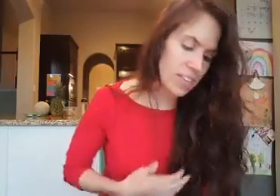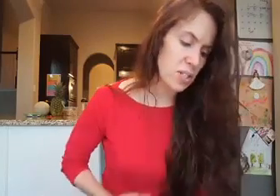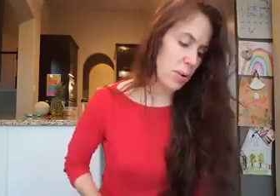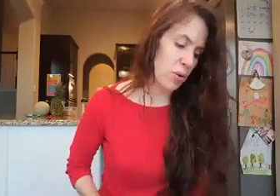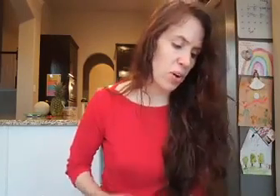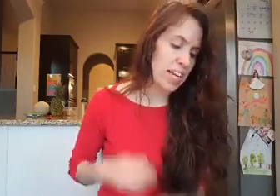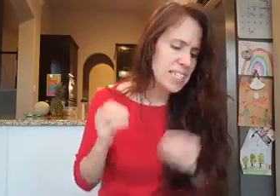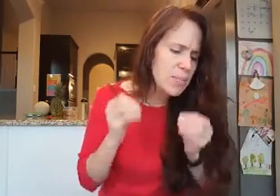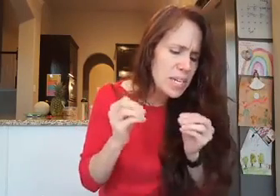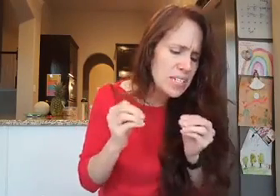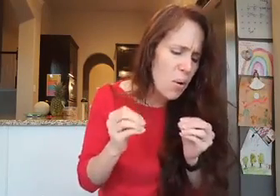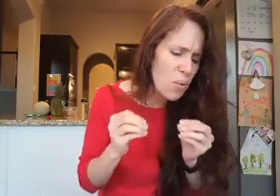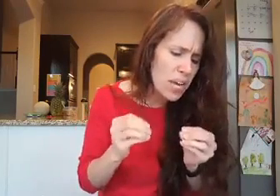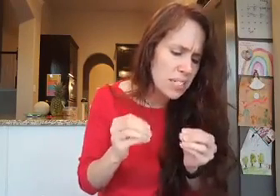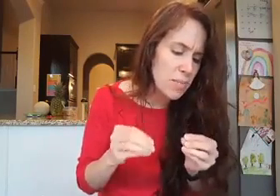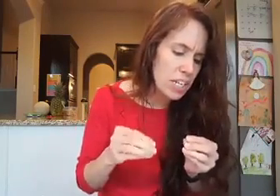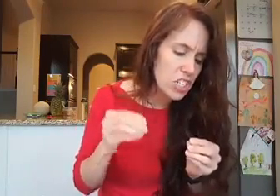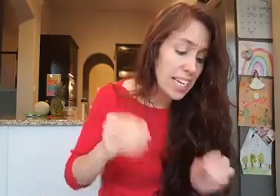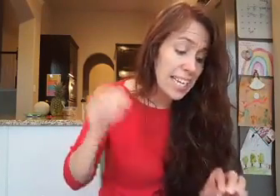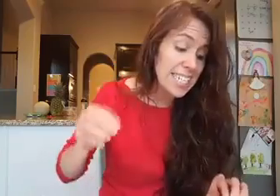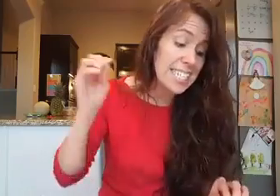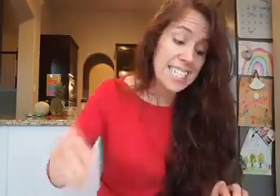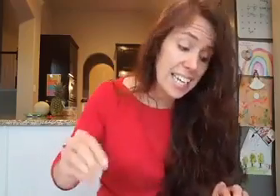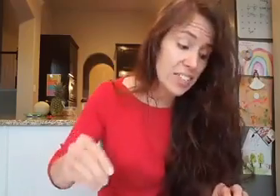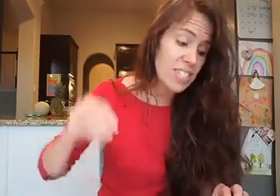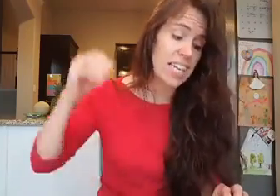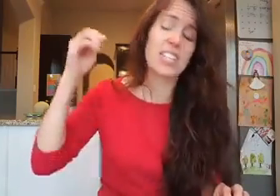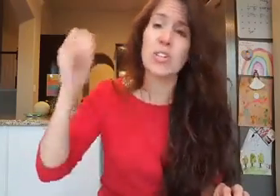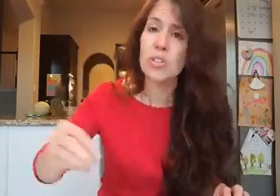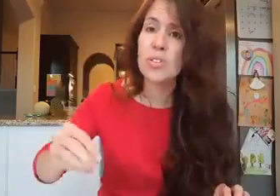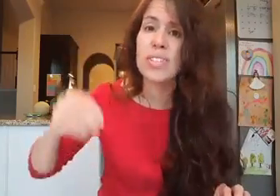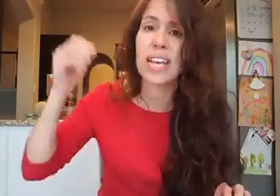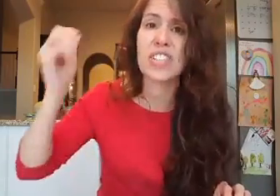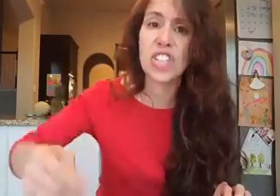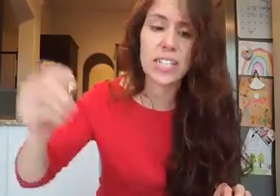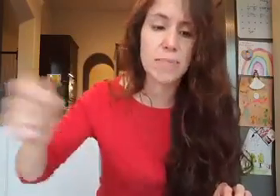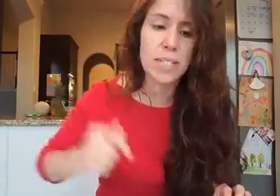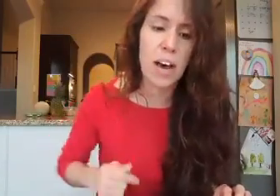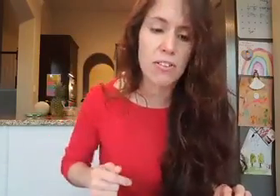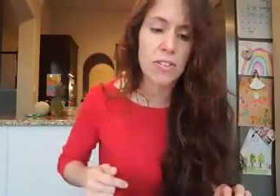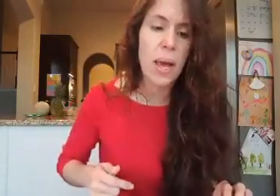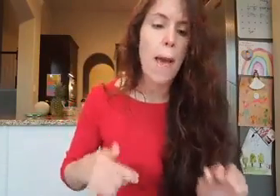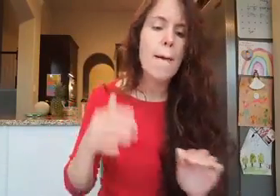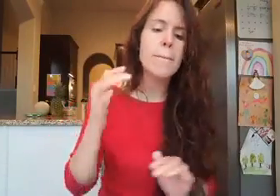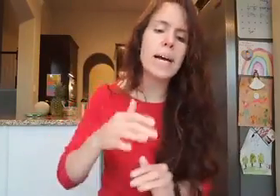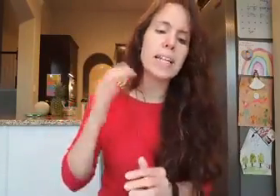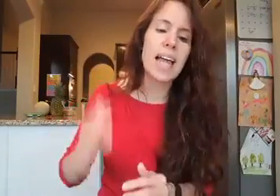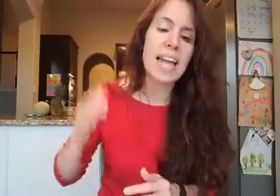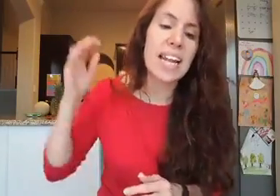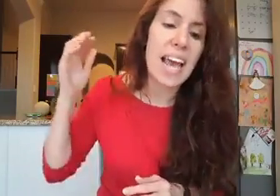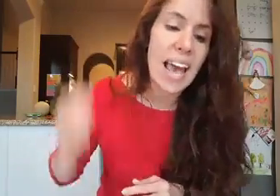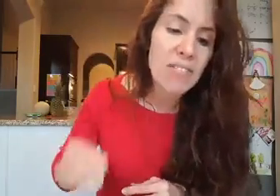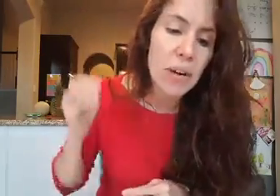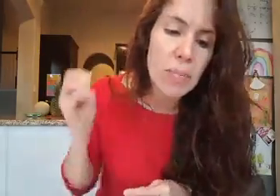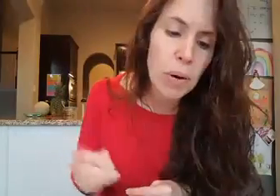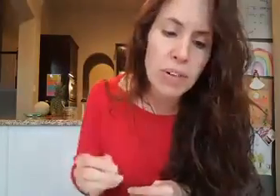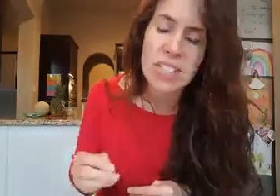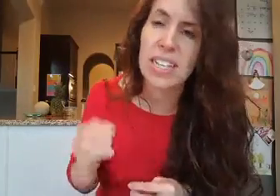of superiority except in his own estimation, he deceives and deludes and cheats himself. But let every person